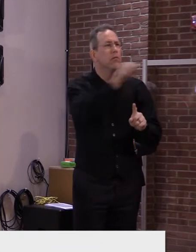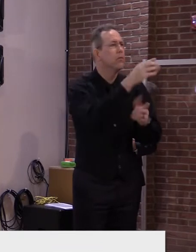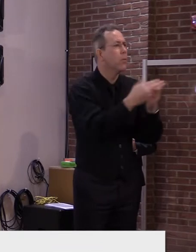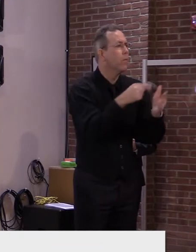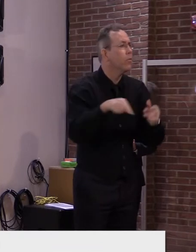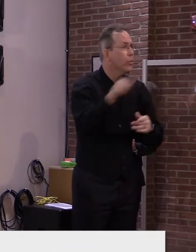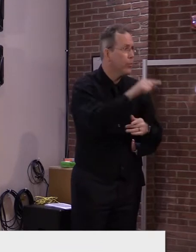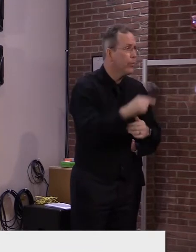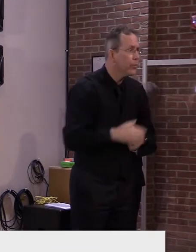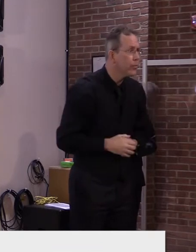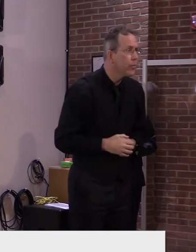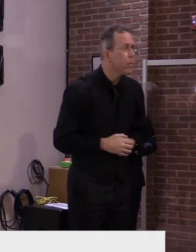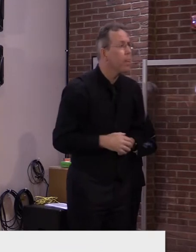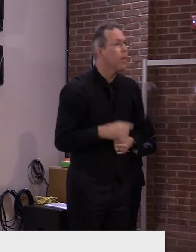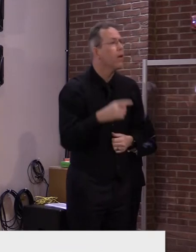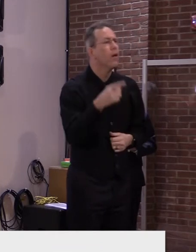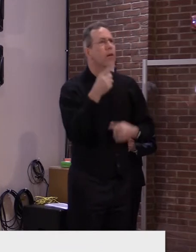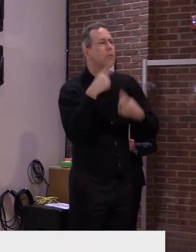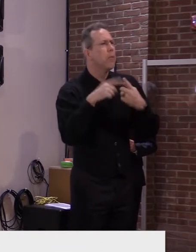what